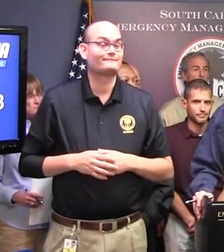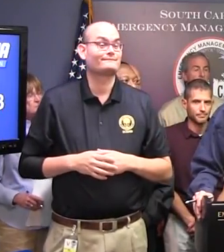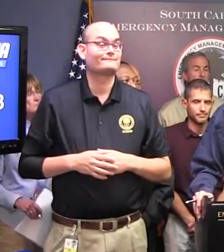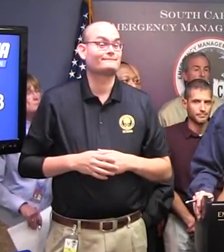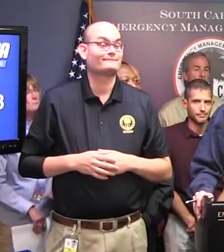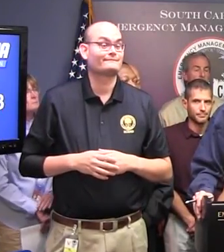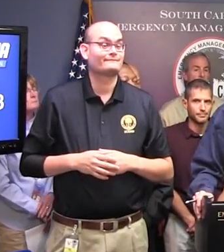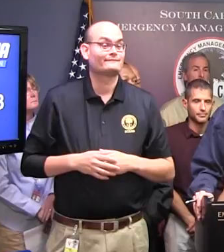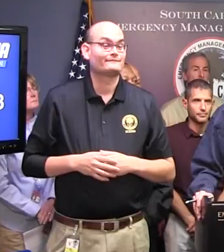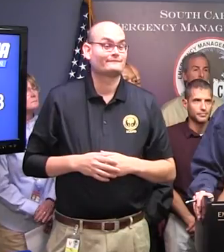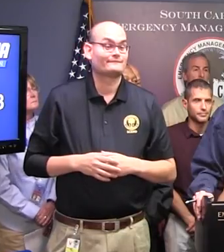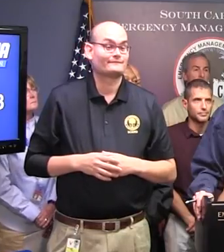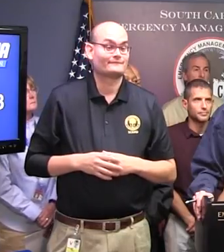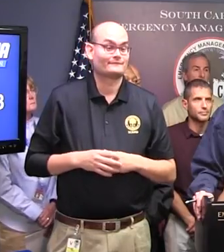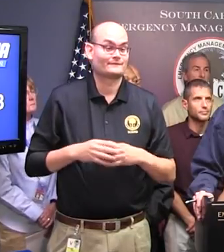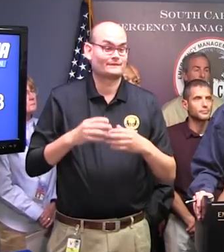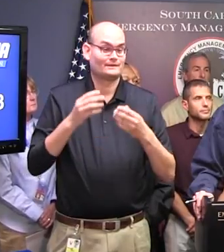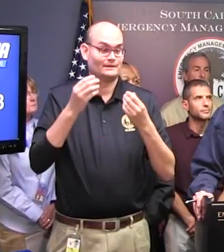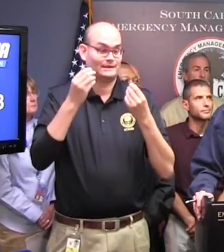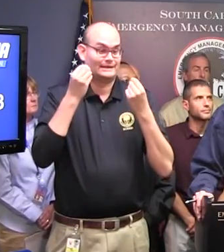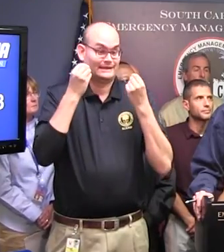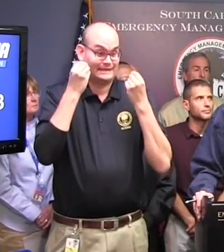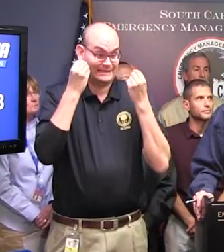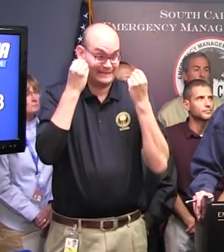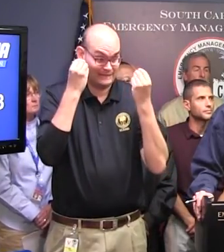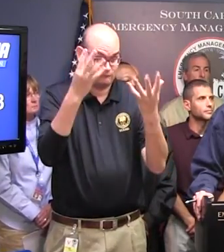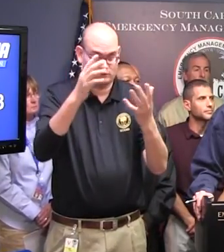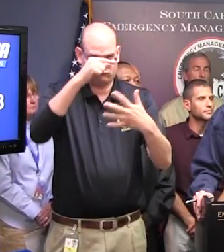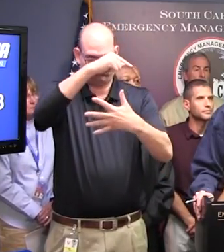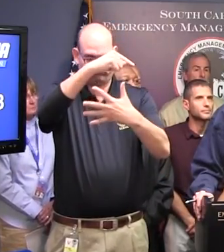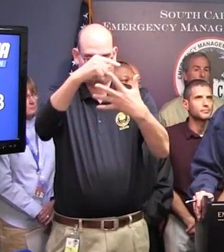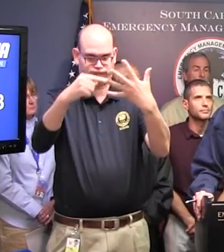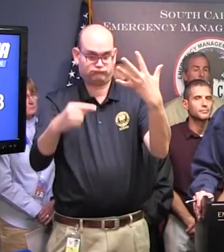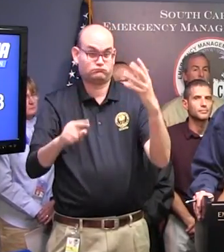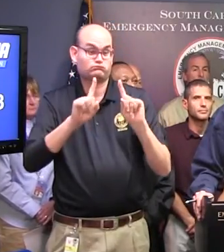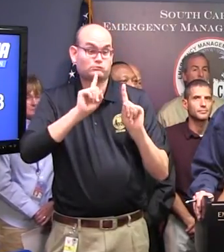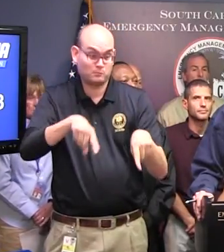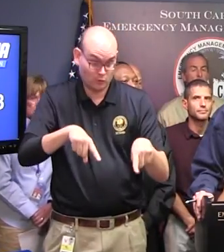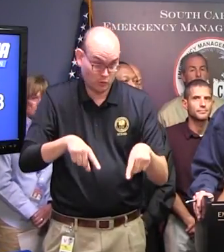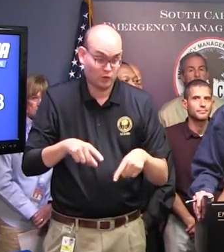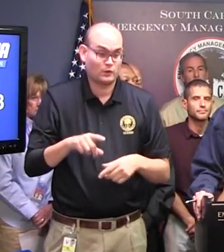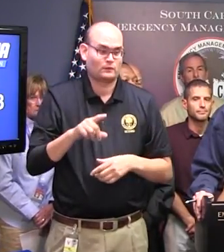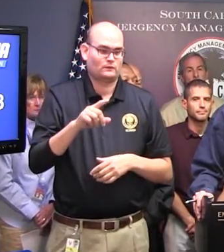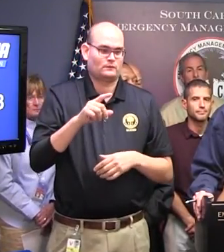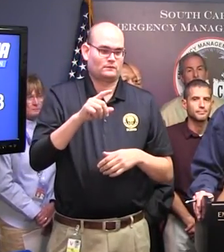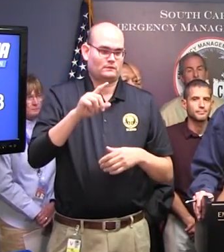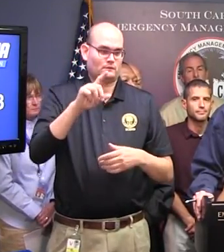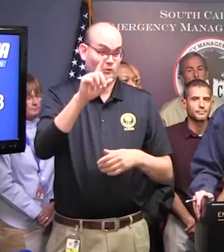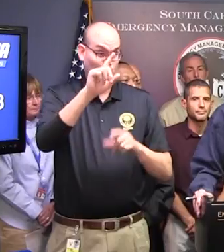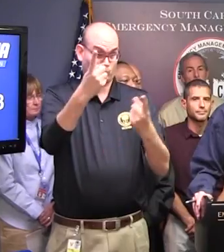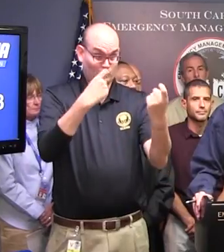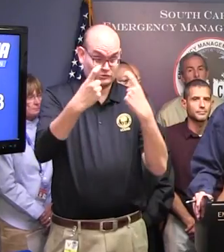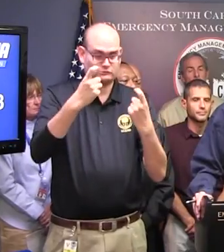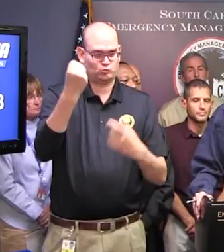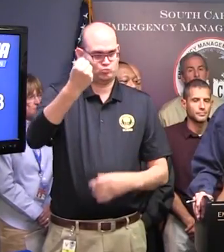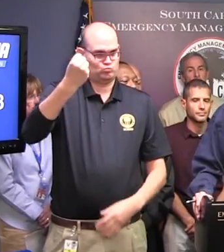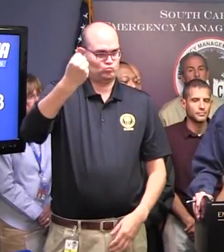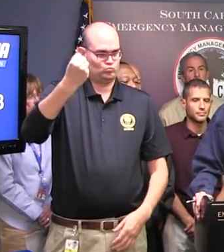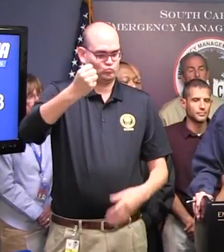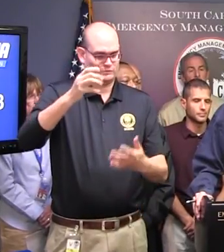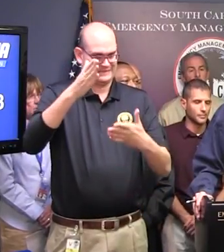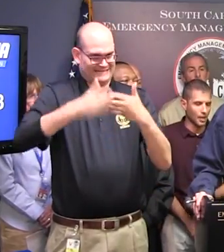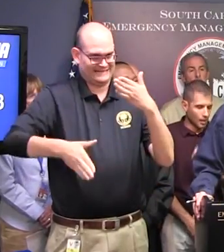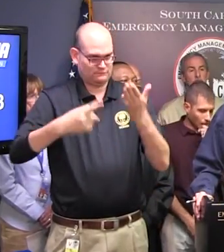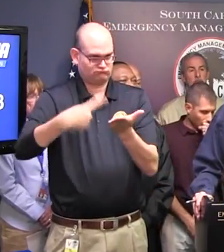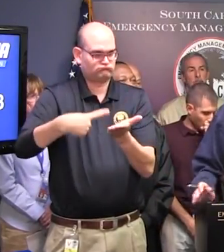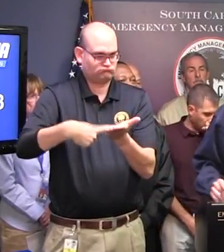We'll give you a full report and we'll hold your questions until we get to the end and we'll probably answer most of them as we go along.